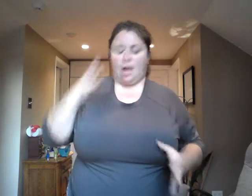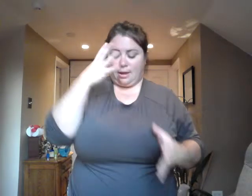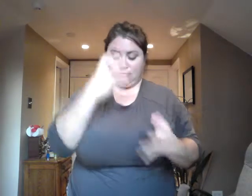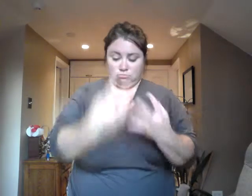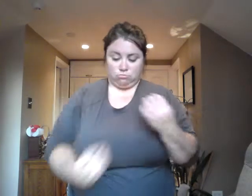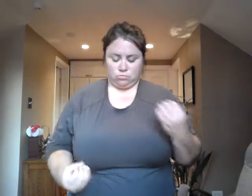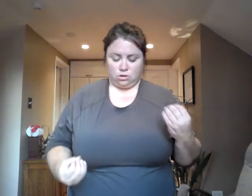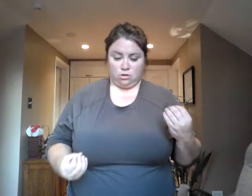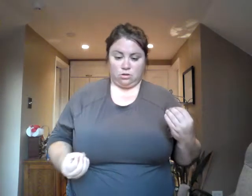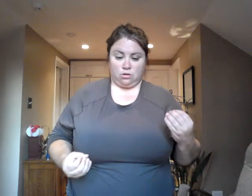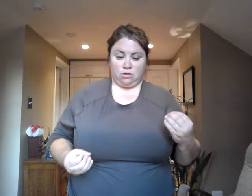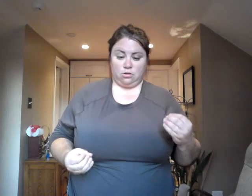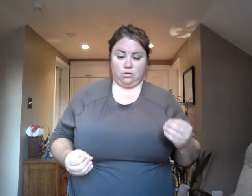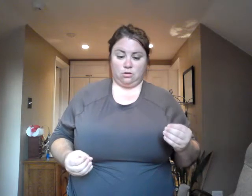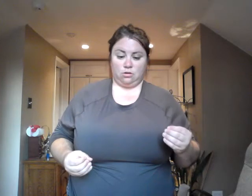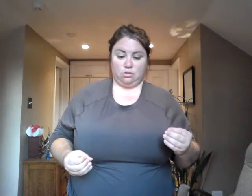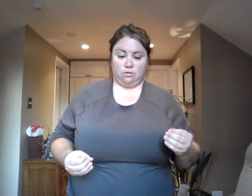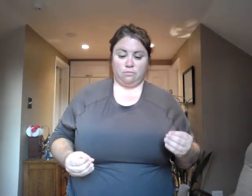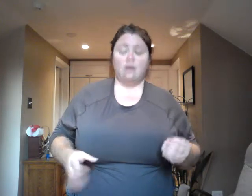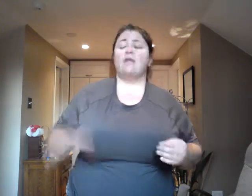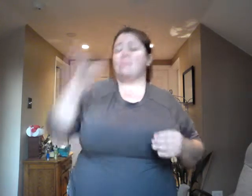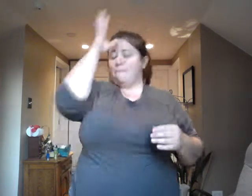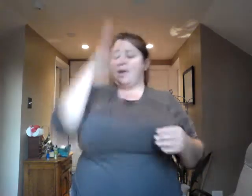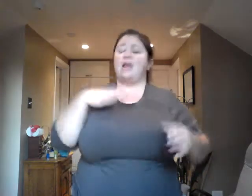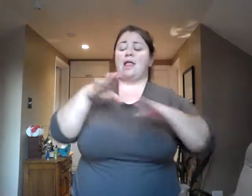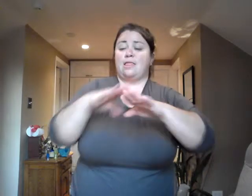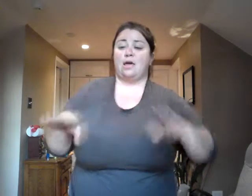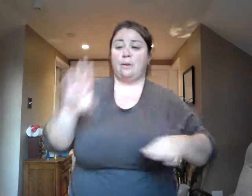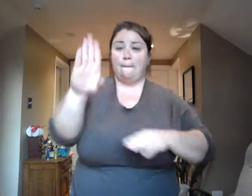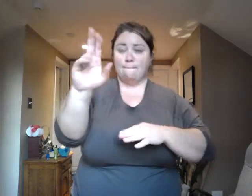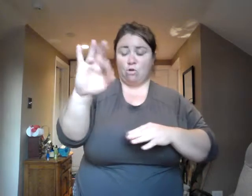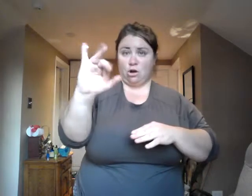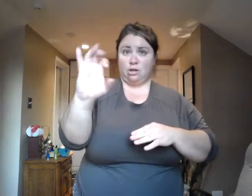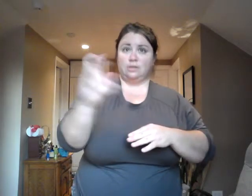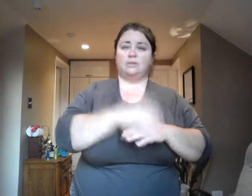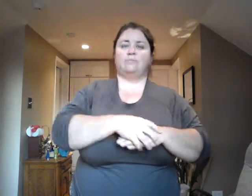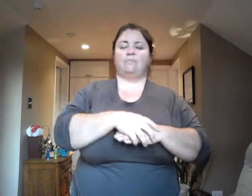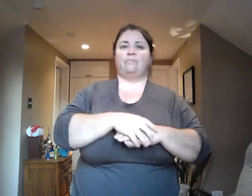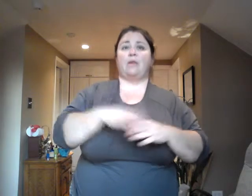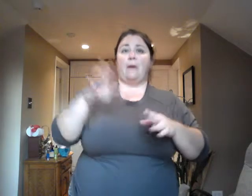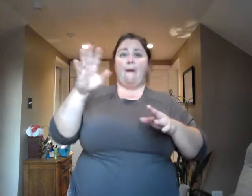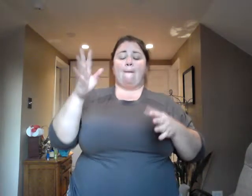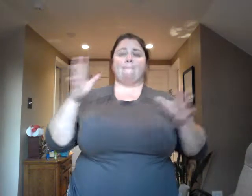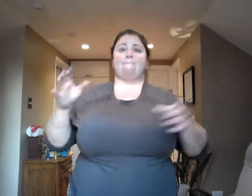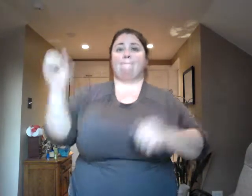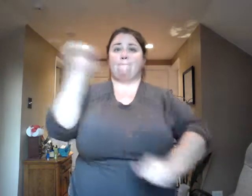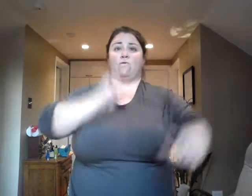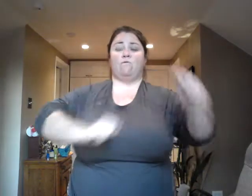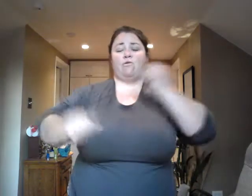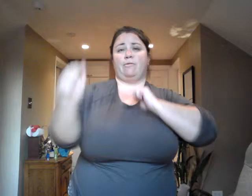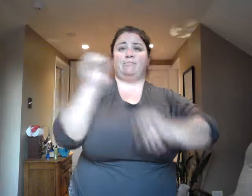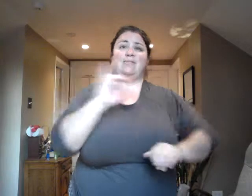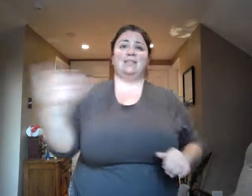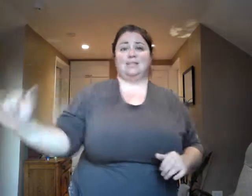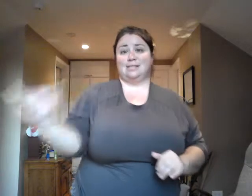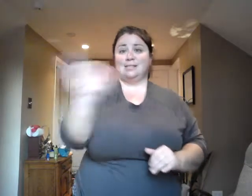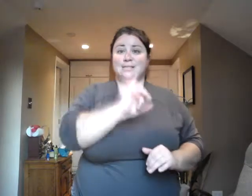You see, the man laying bricks performs the very same path as the man who is building a beautiful